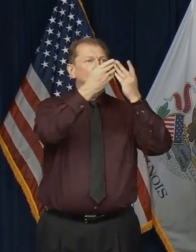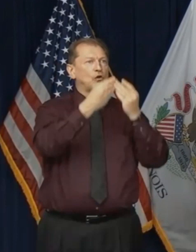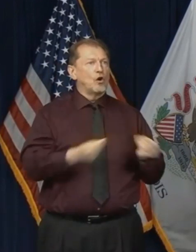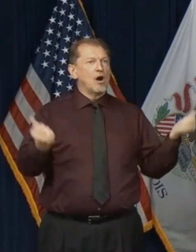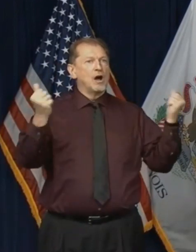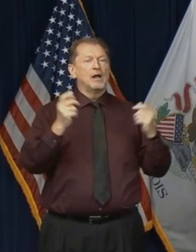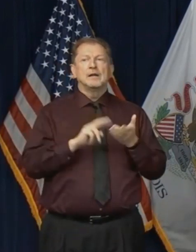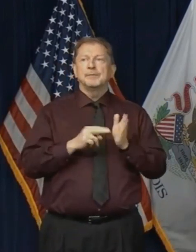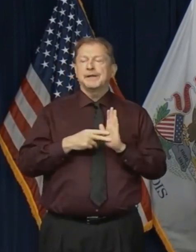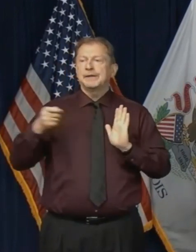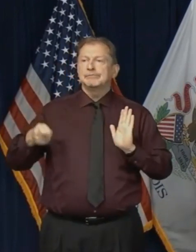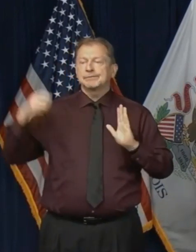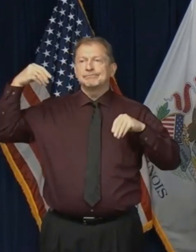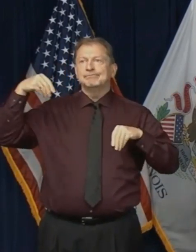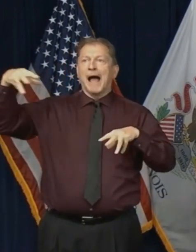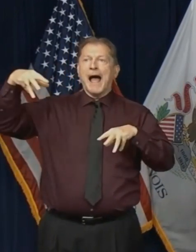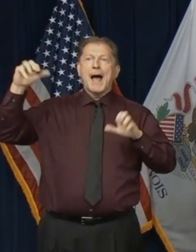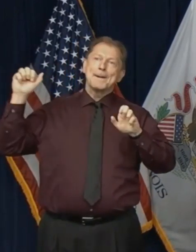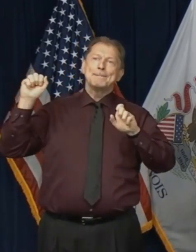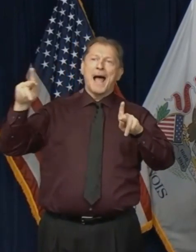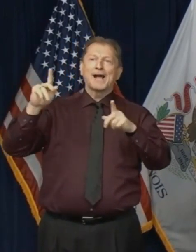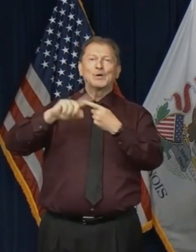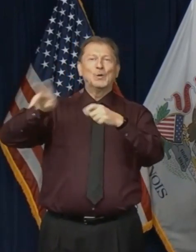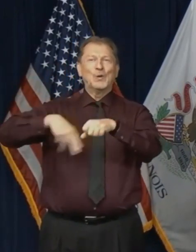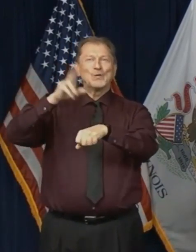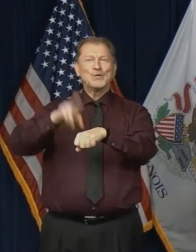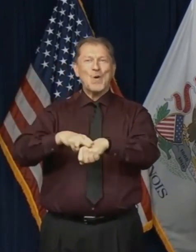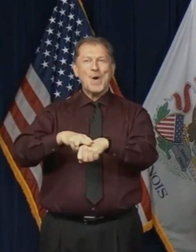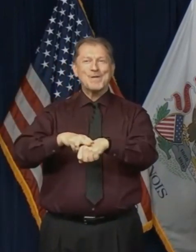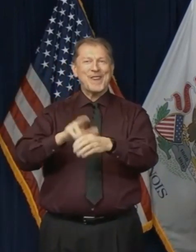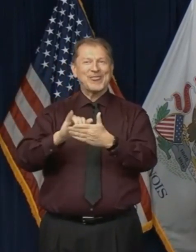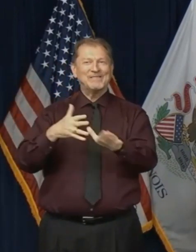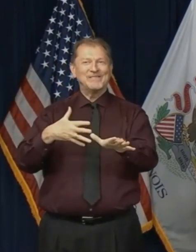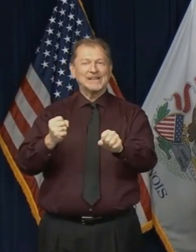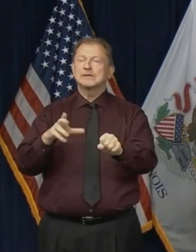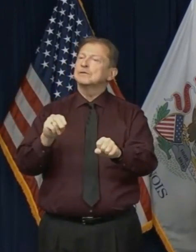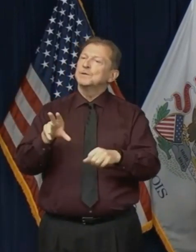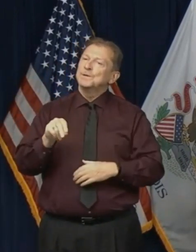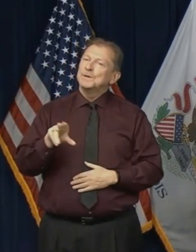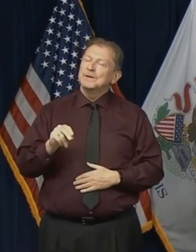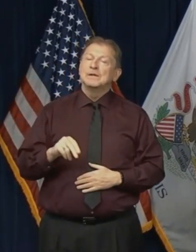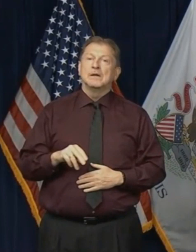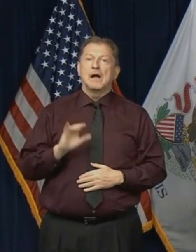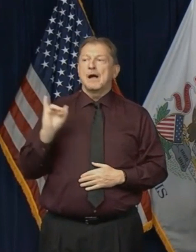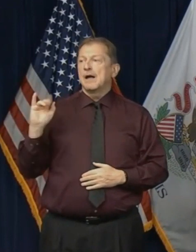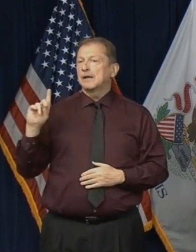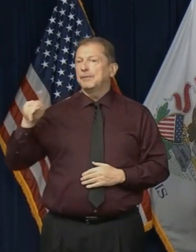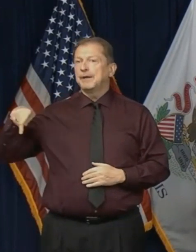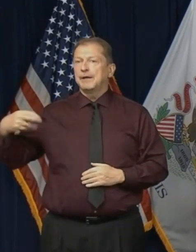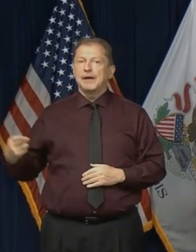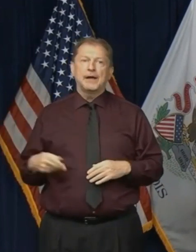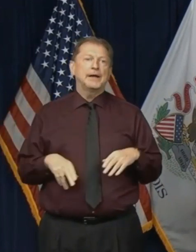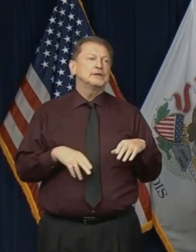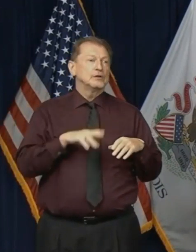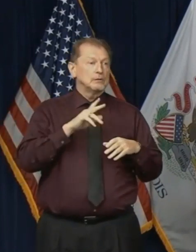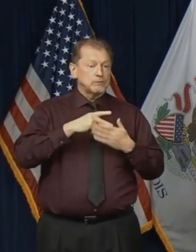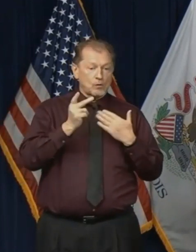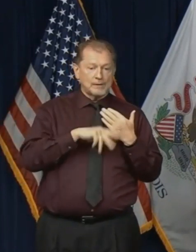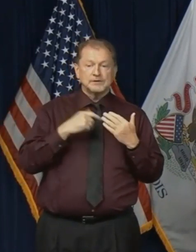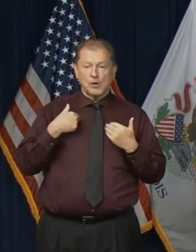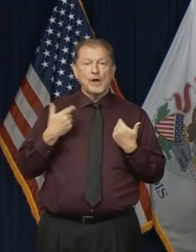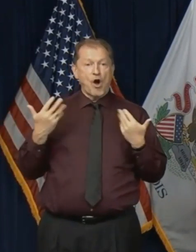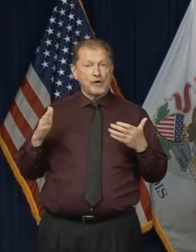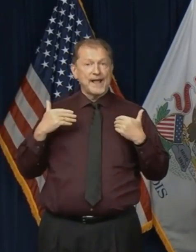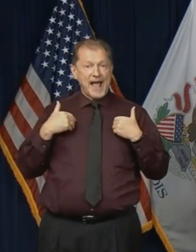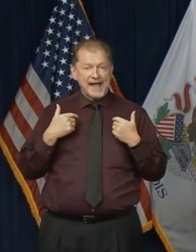and we flip a switch, and now everything is back to normal. You know, the programs that IDPH, DHS, so many programs that we already had out in the